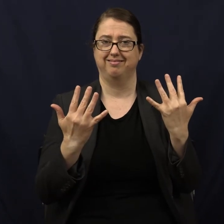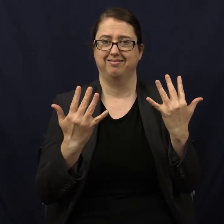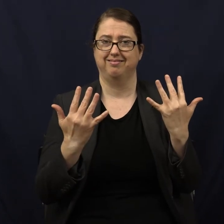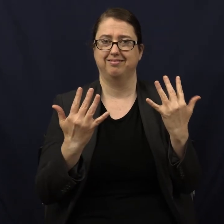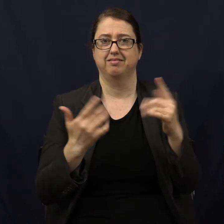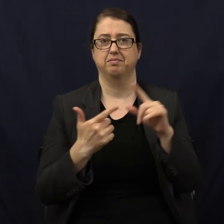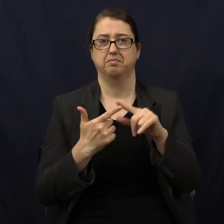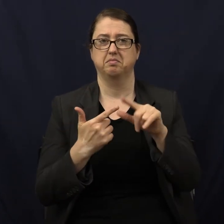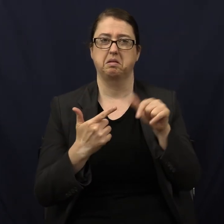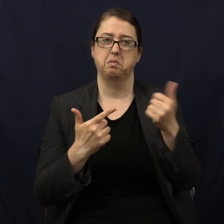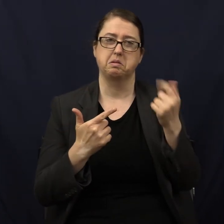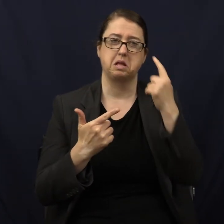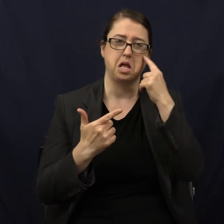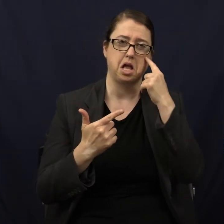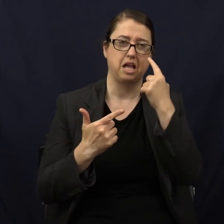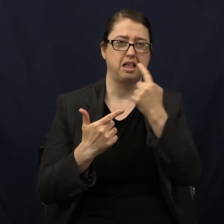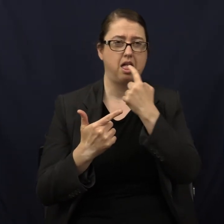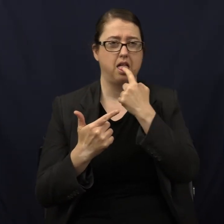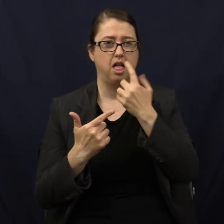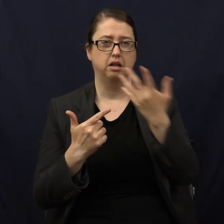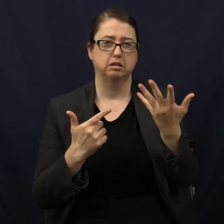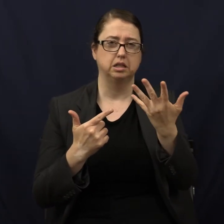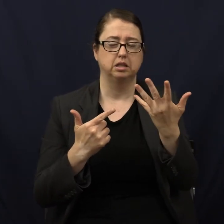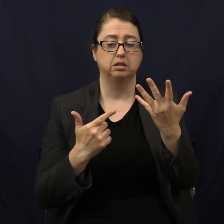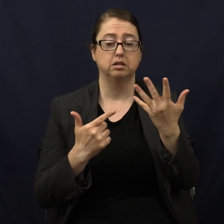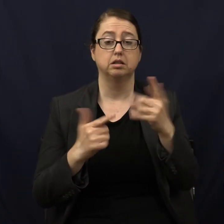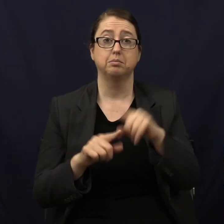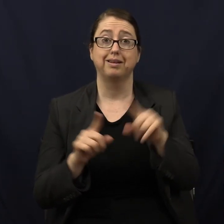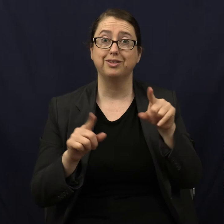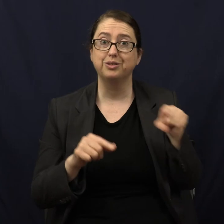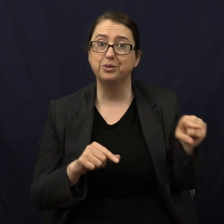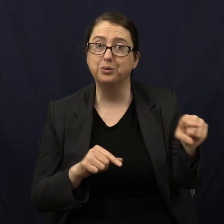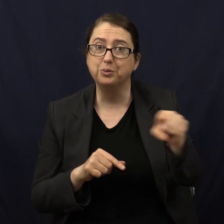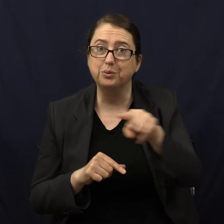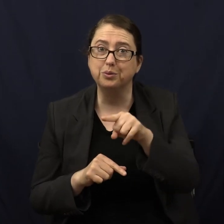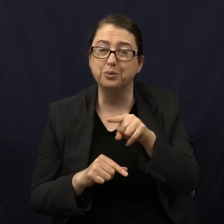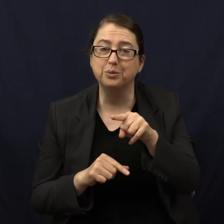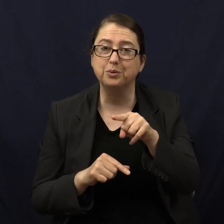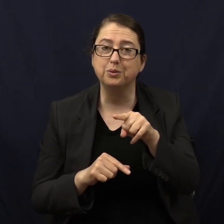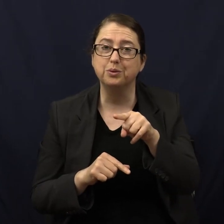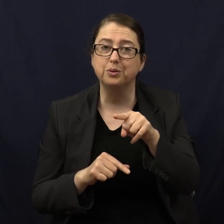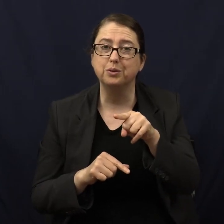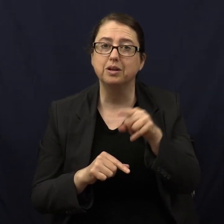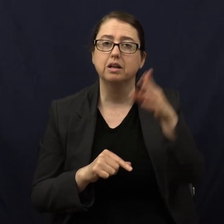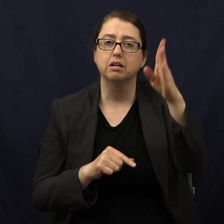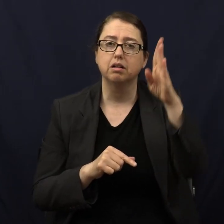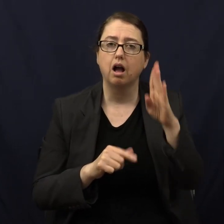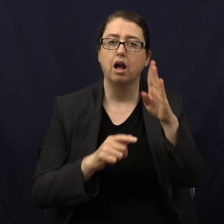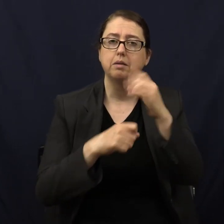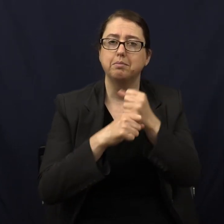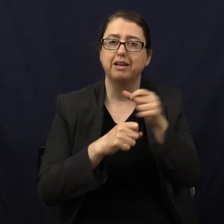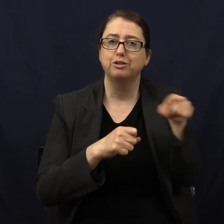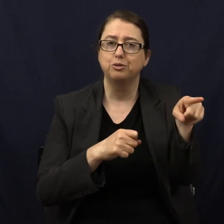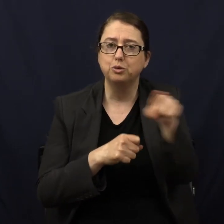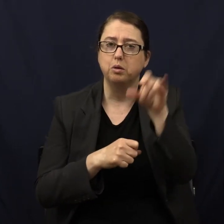it's probably a tie between eyes and tongue. But you are designed that way.